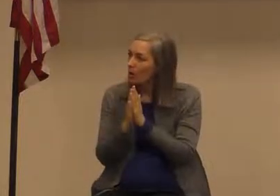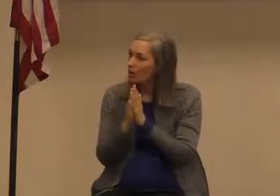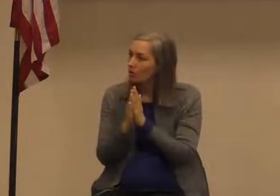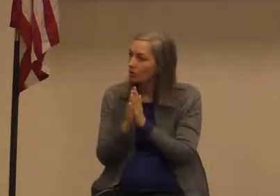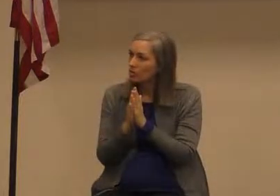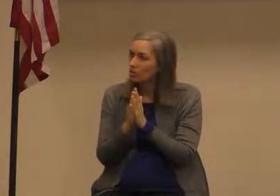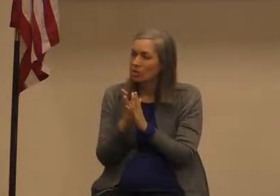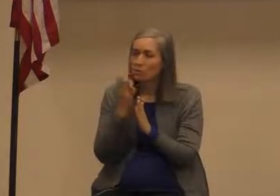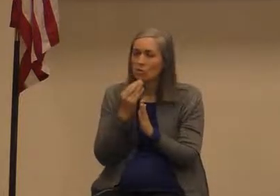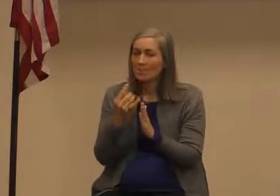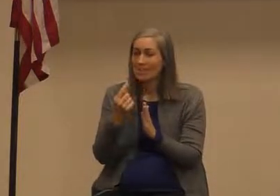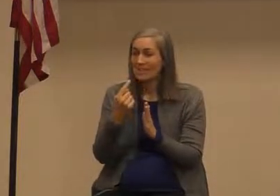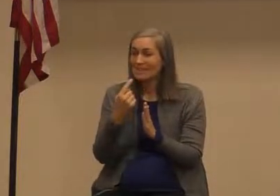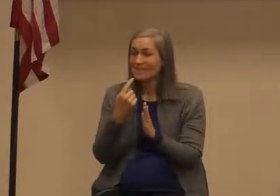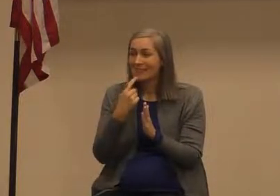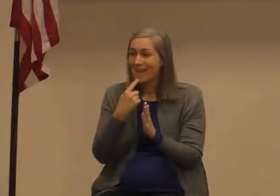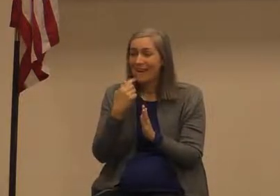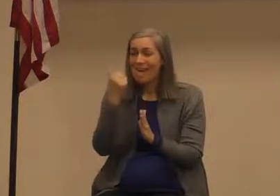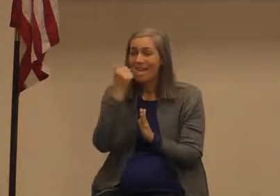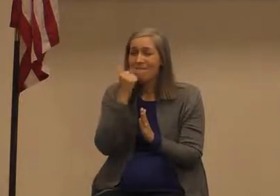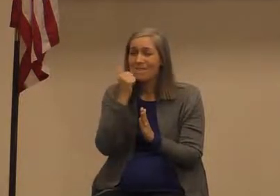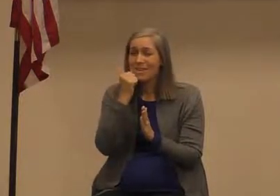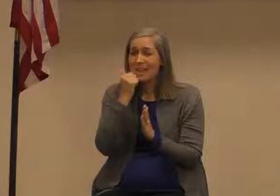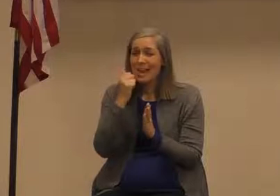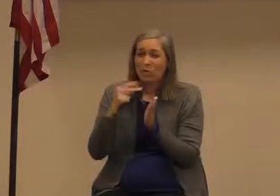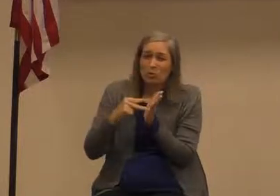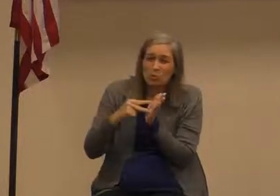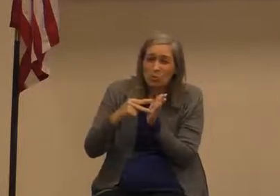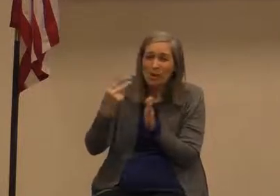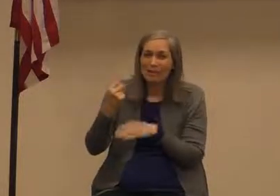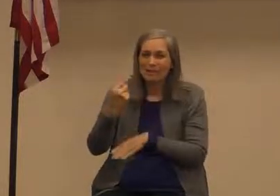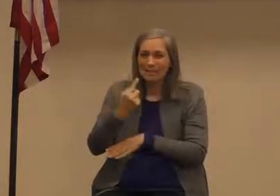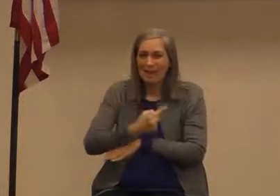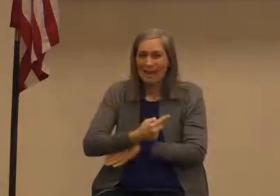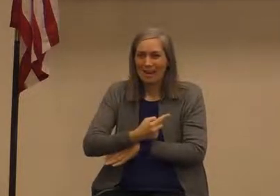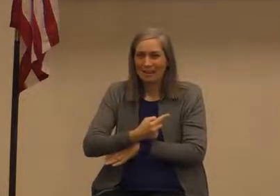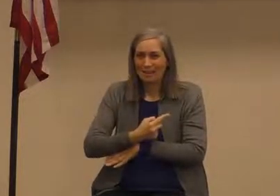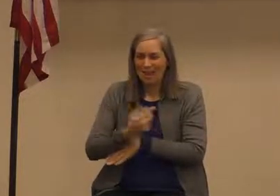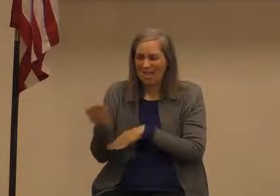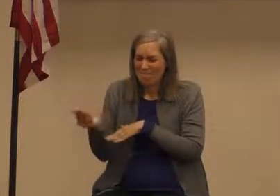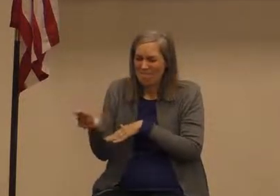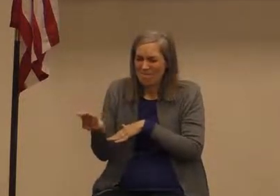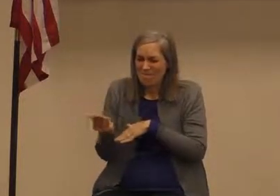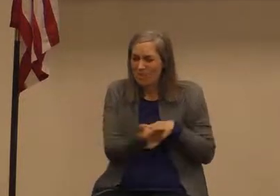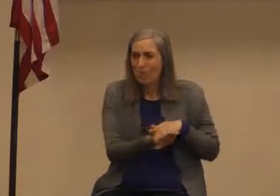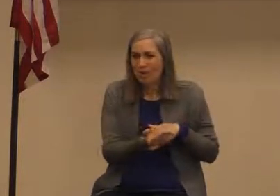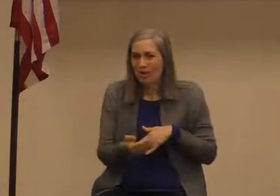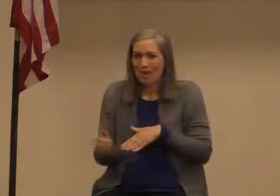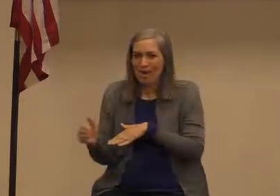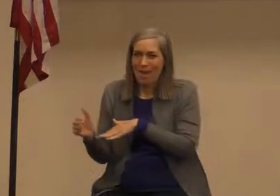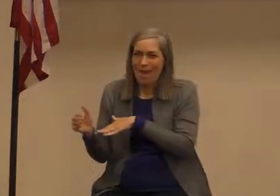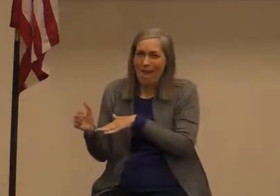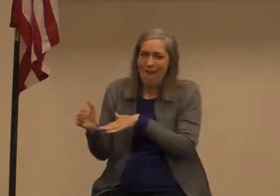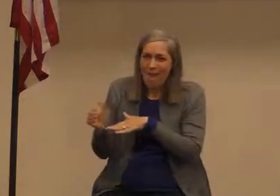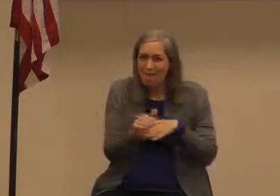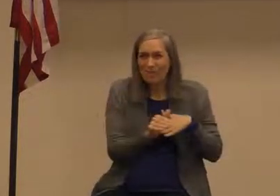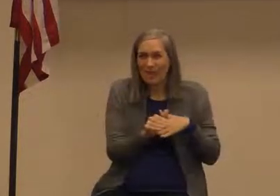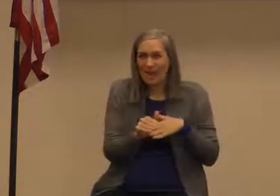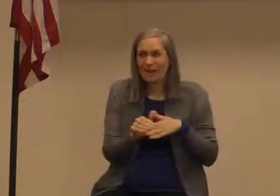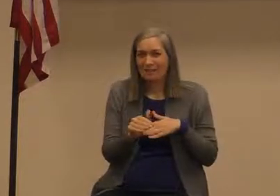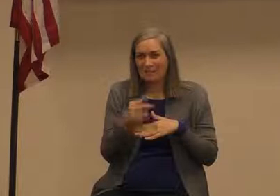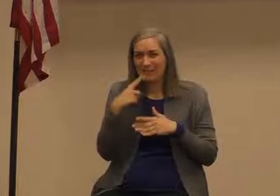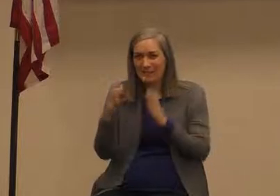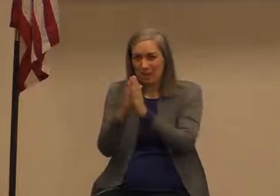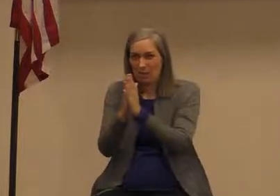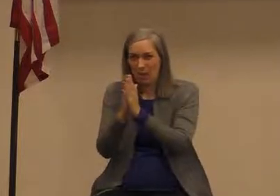is arguably the most important prayer in Jewish life they recite it once in the morning once in the evening at special occasions